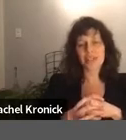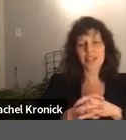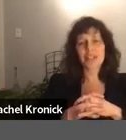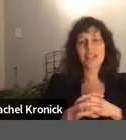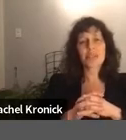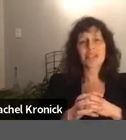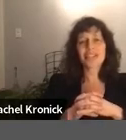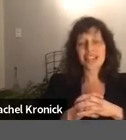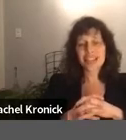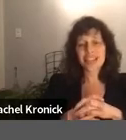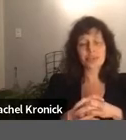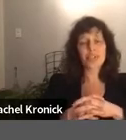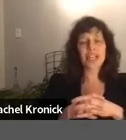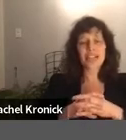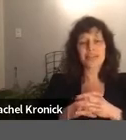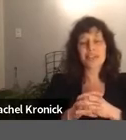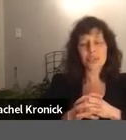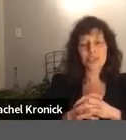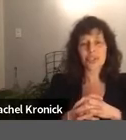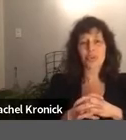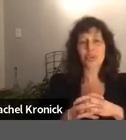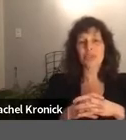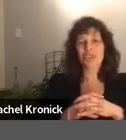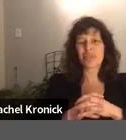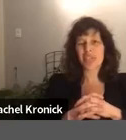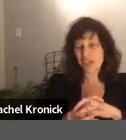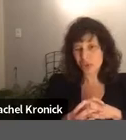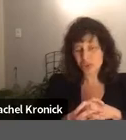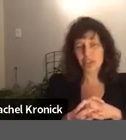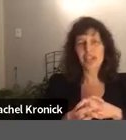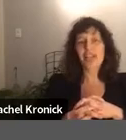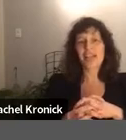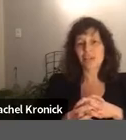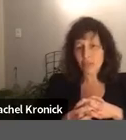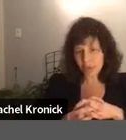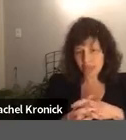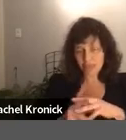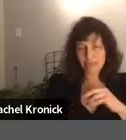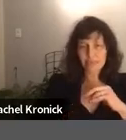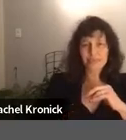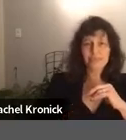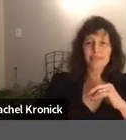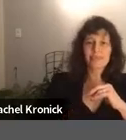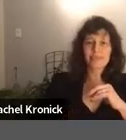arrived in, but instead these protective images were images of danger and threat.